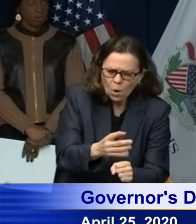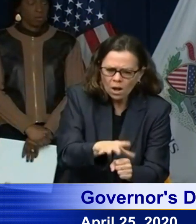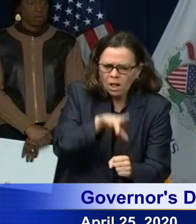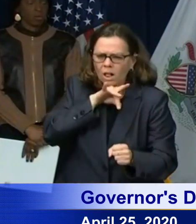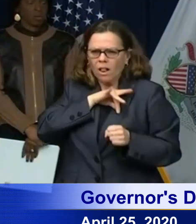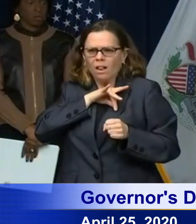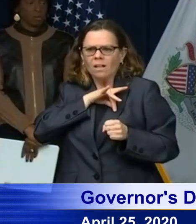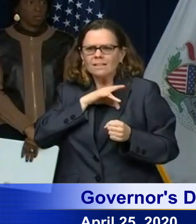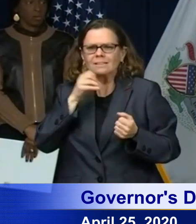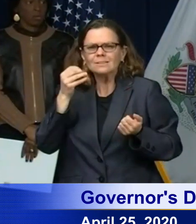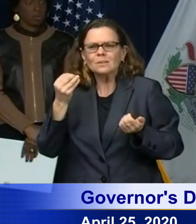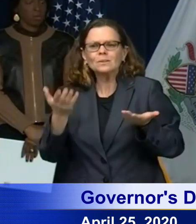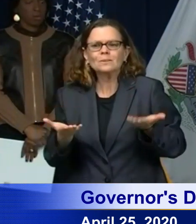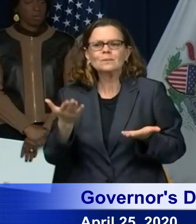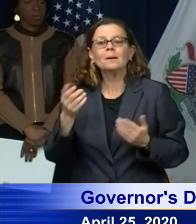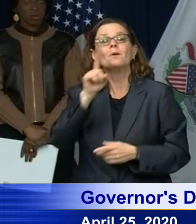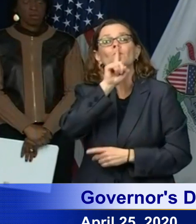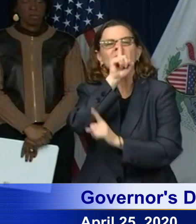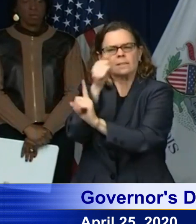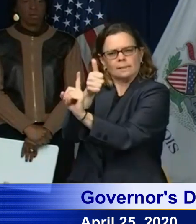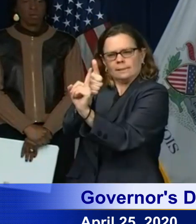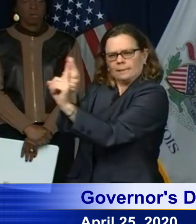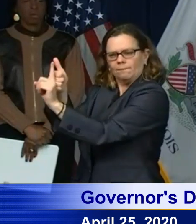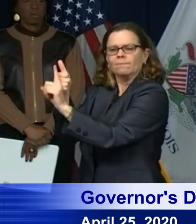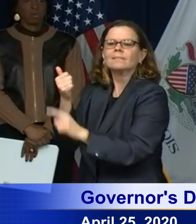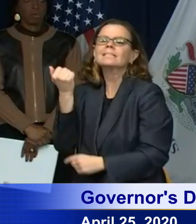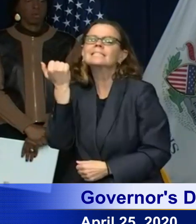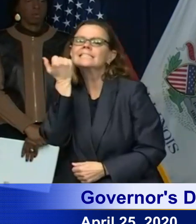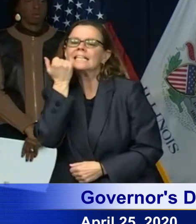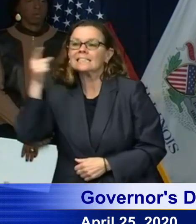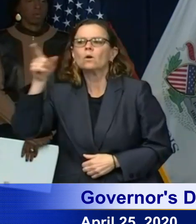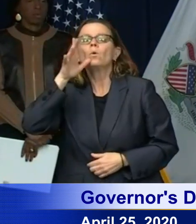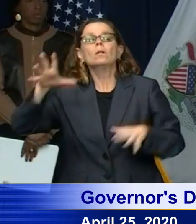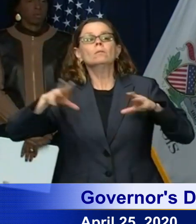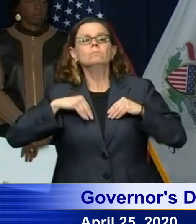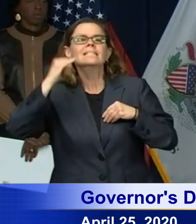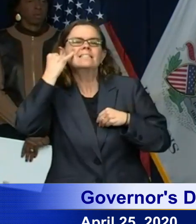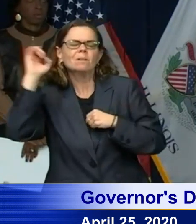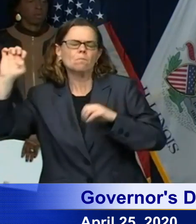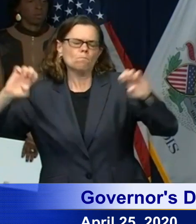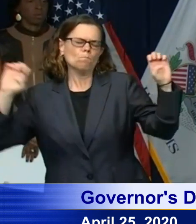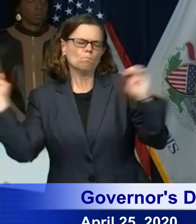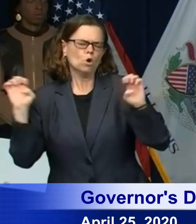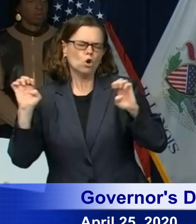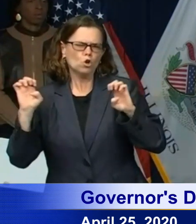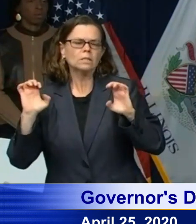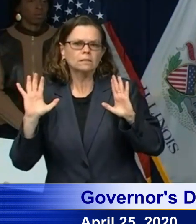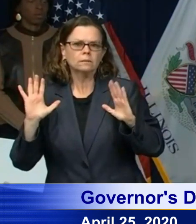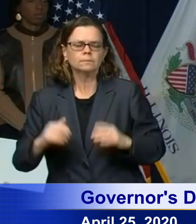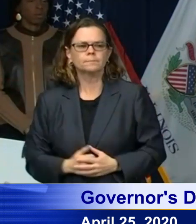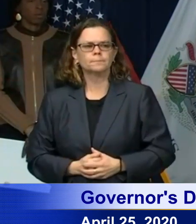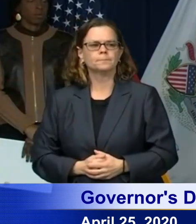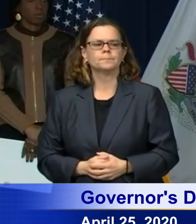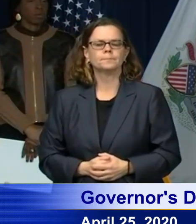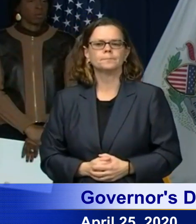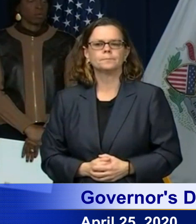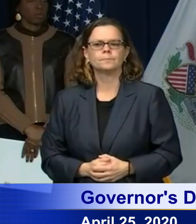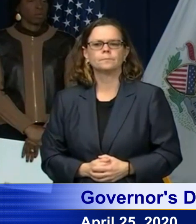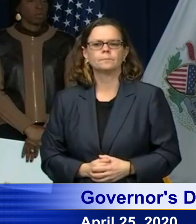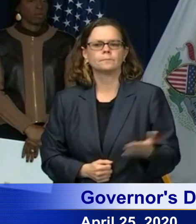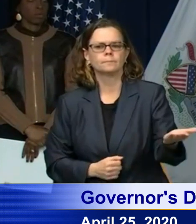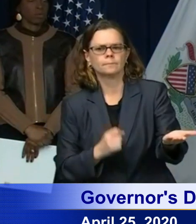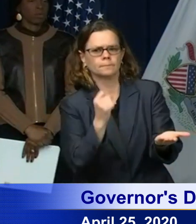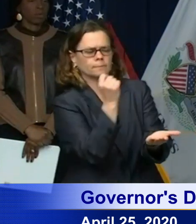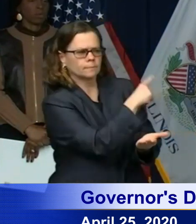for emergency dentistry. Okay. She also asks, on May 1st, you'll allow Illinoisans to fish, um, plus you'll open golf courses. Does that mean